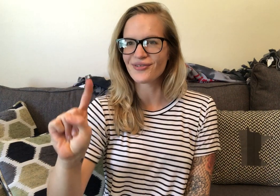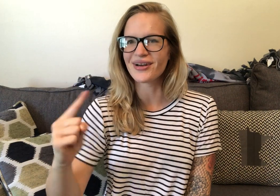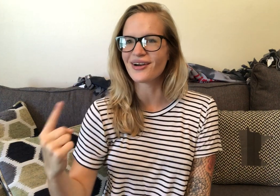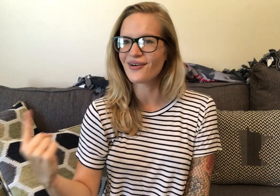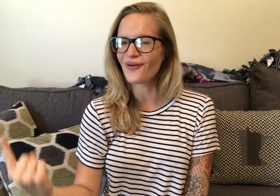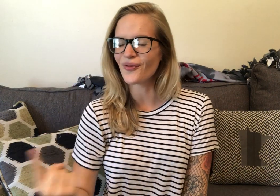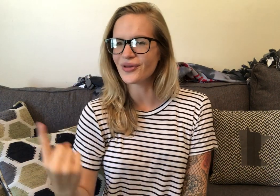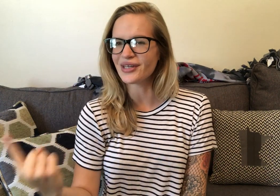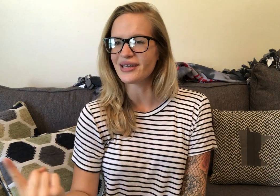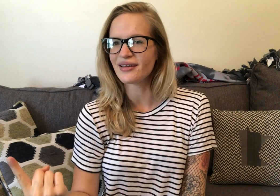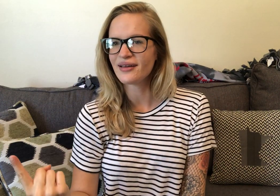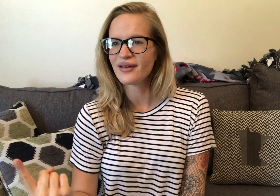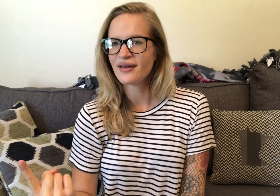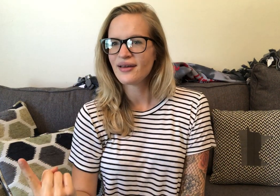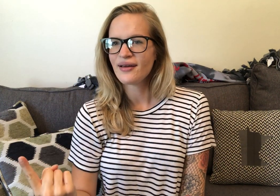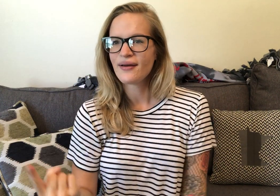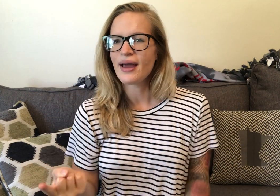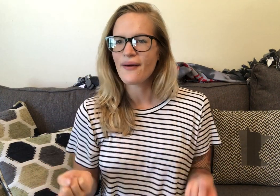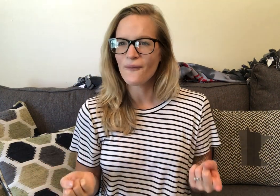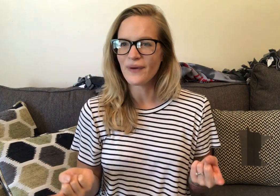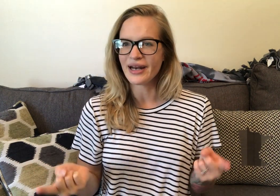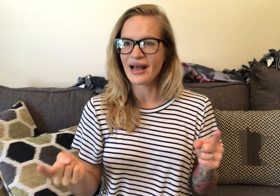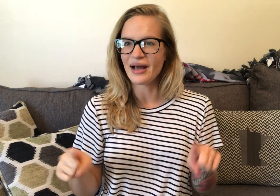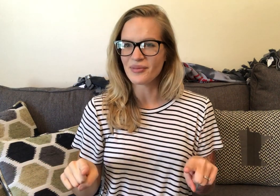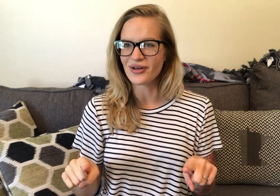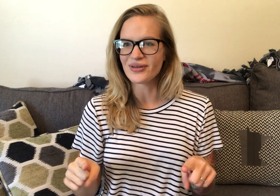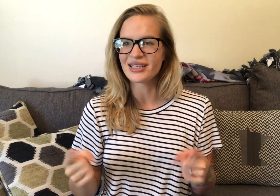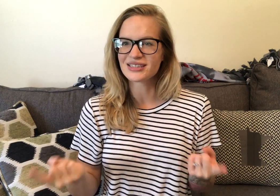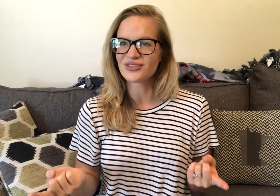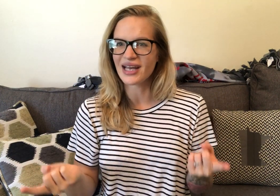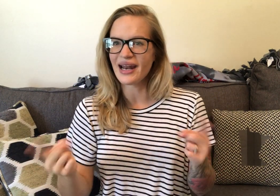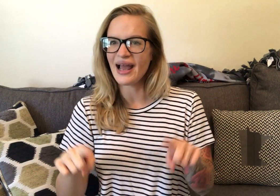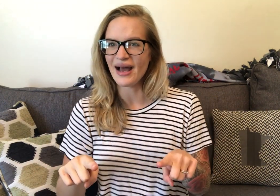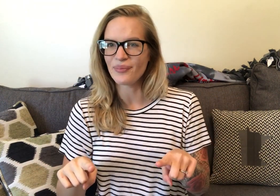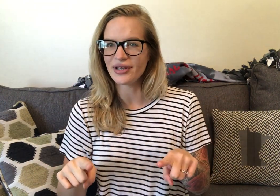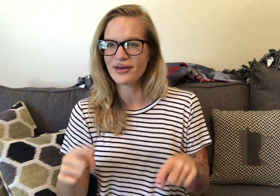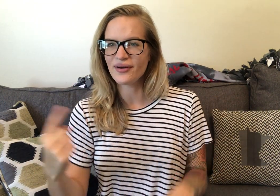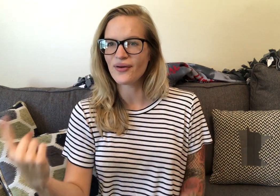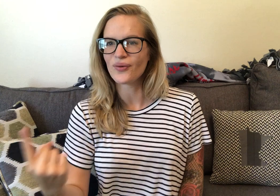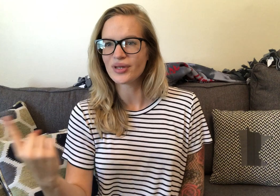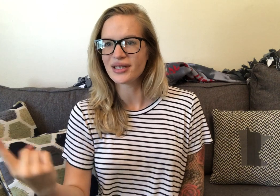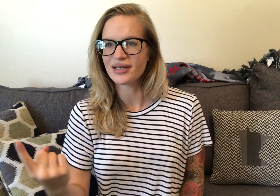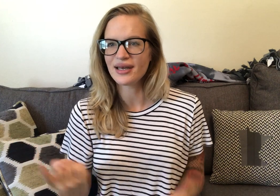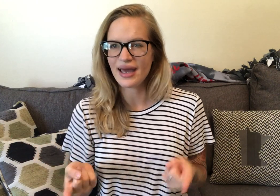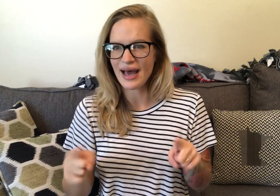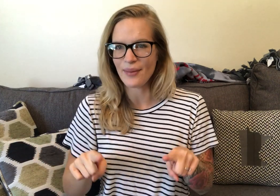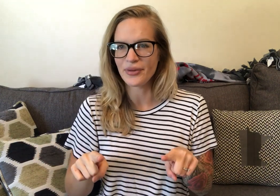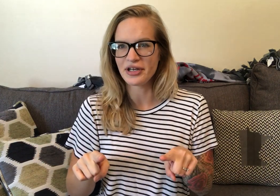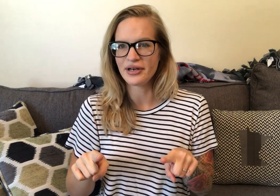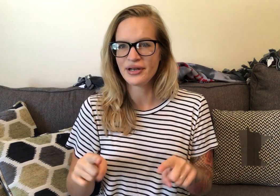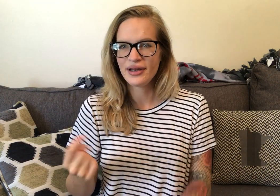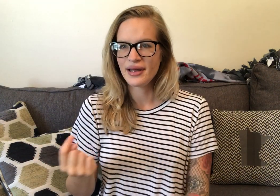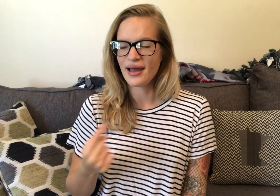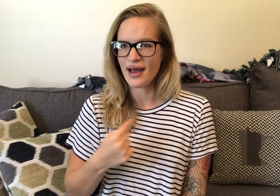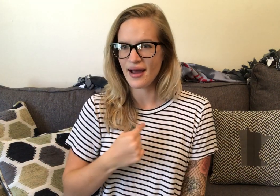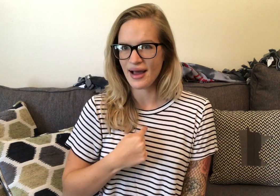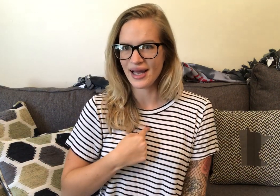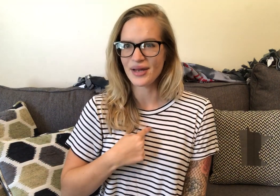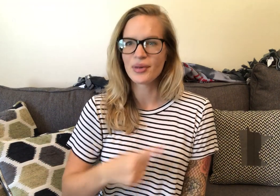finger, only when I'm lonely. So again, happen, only happen, I'm